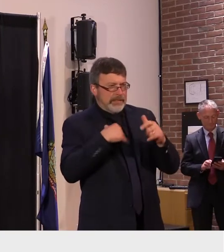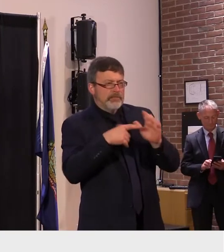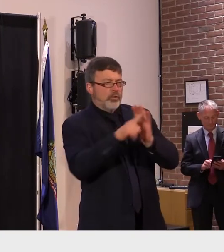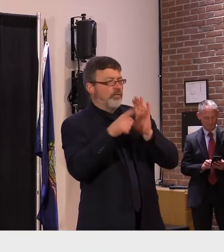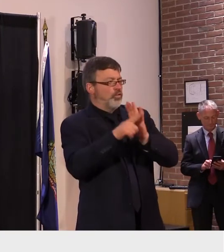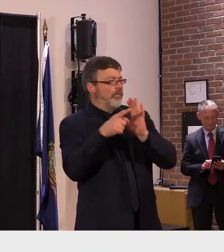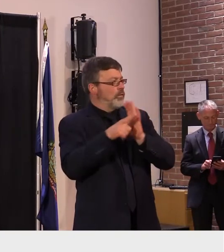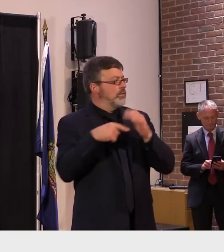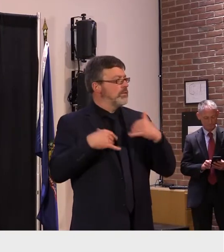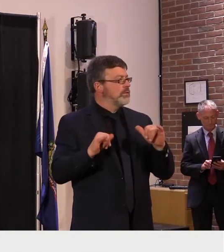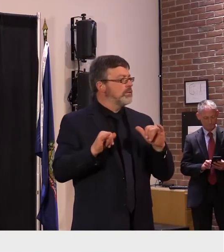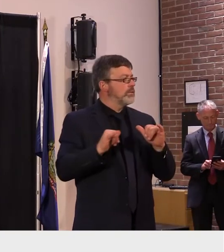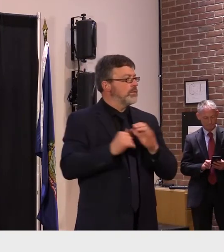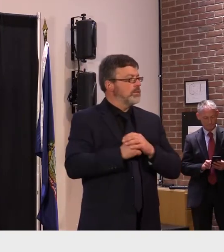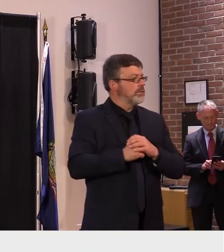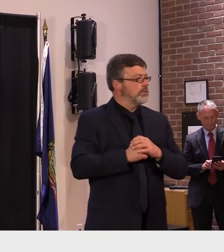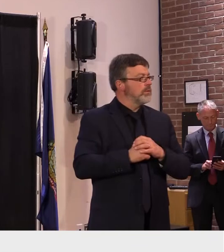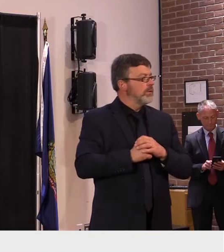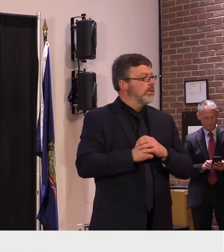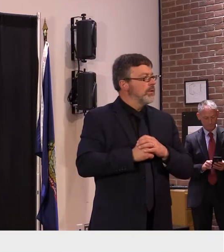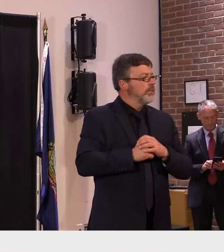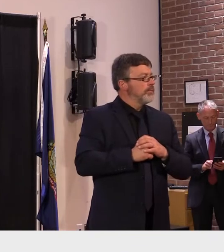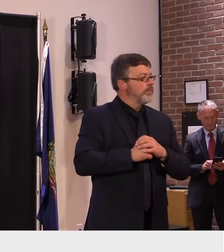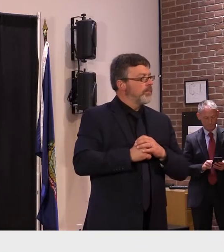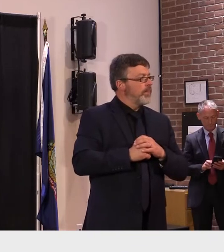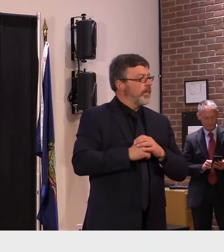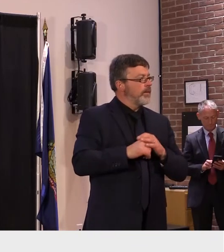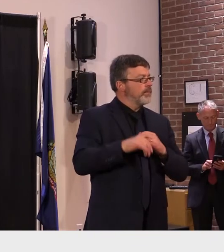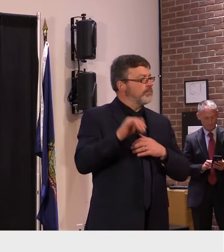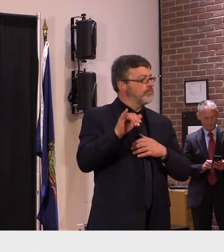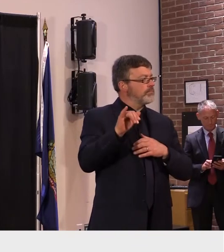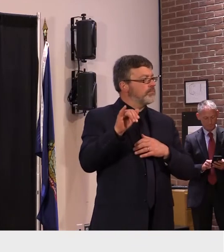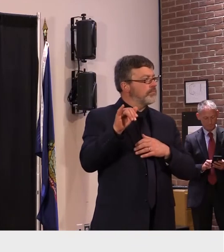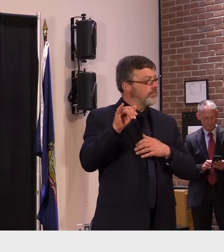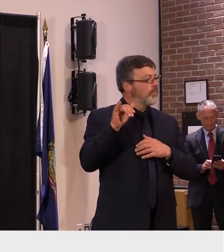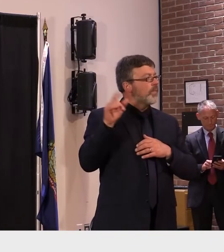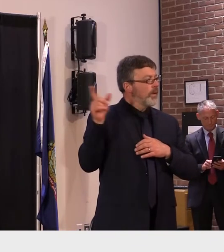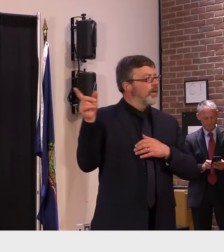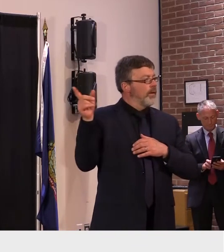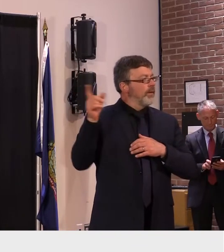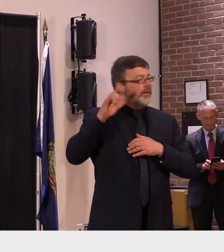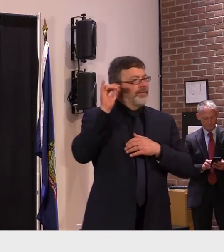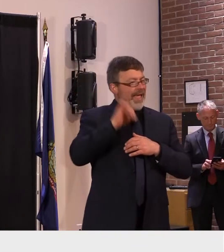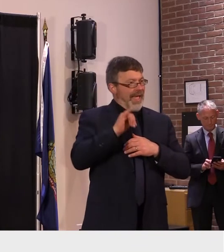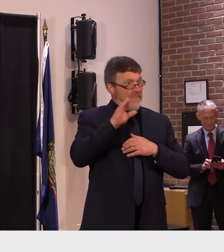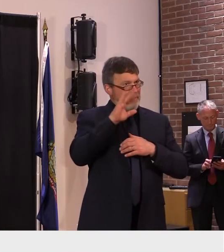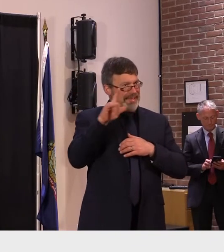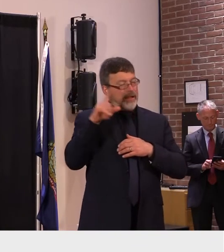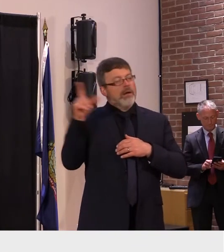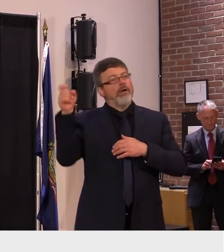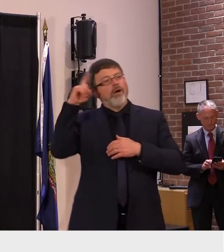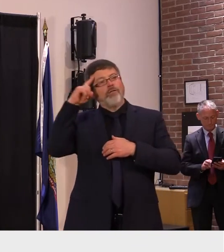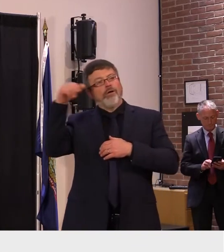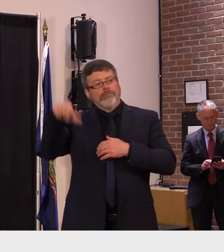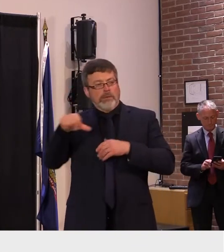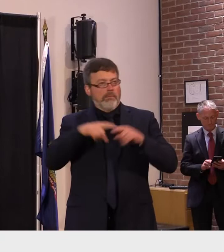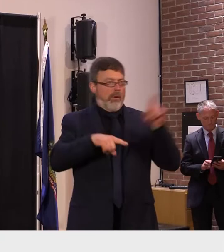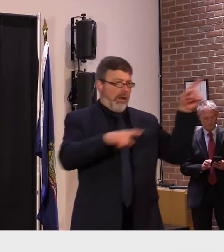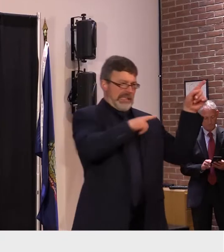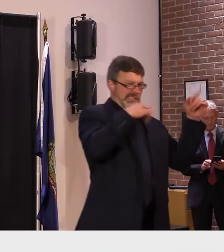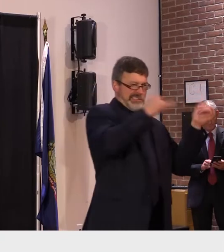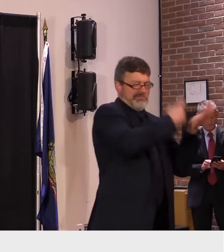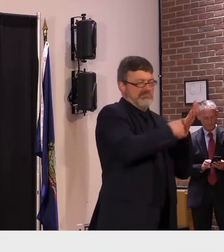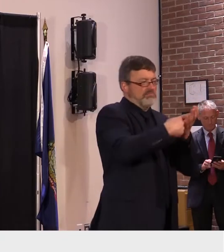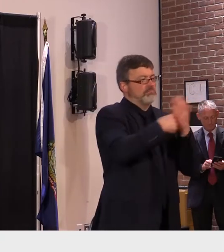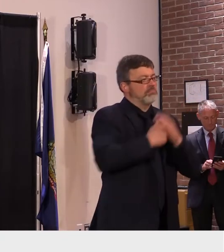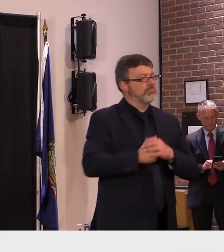so harm reduction is a form of prevention and we've been very very actively working on other forms of prevention in